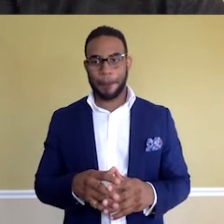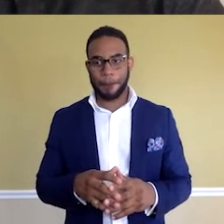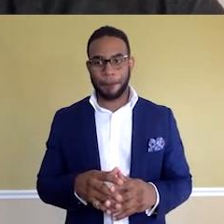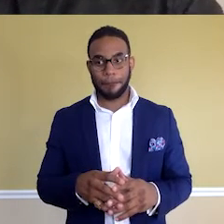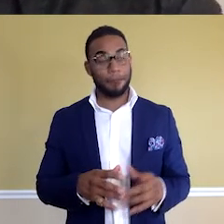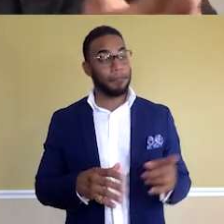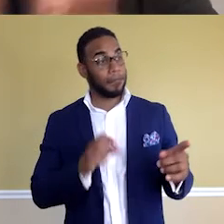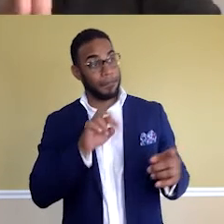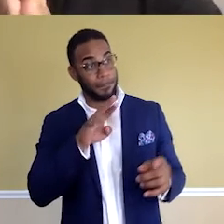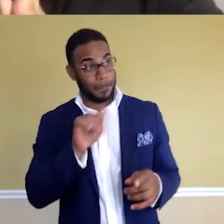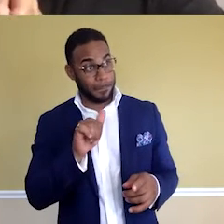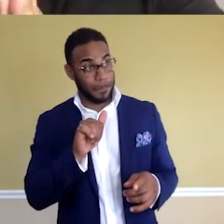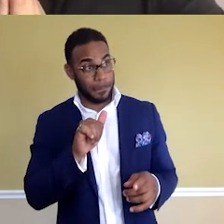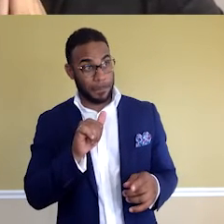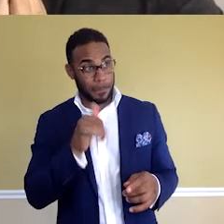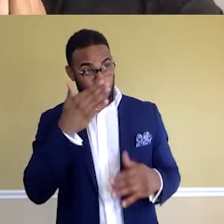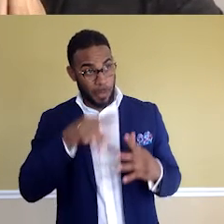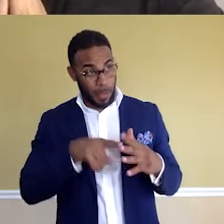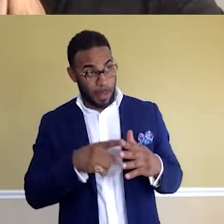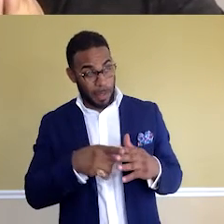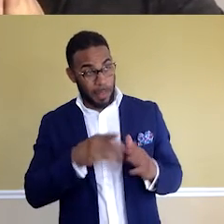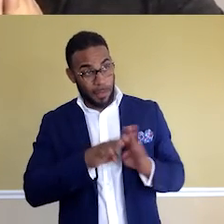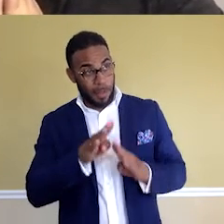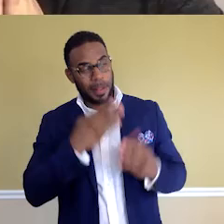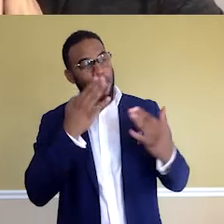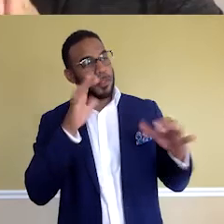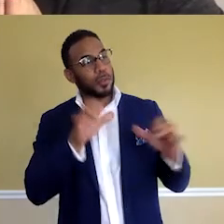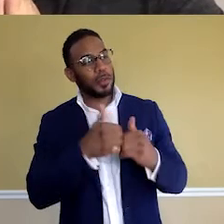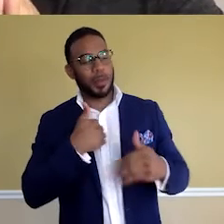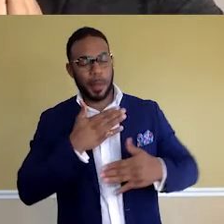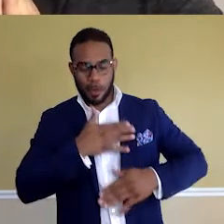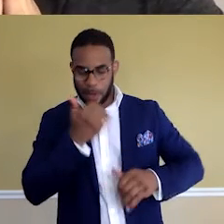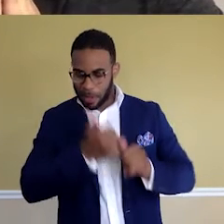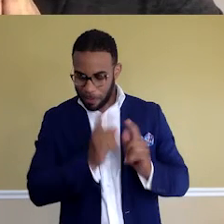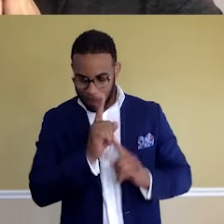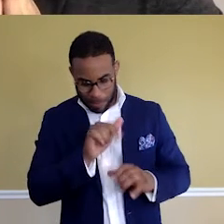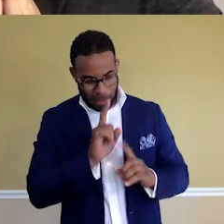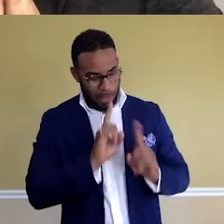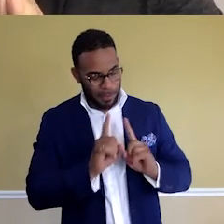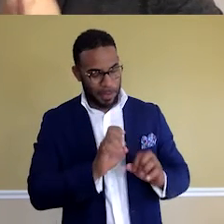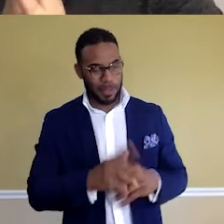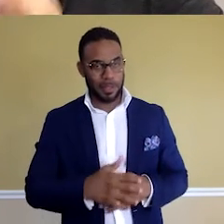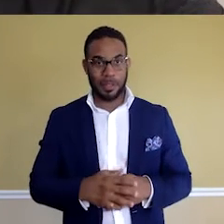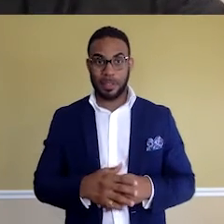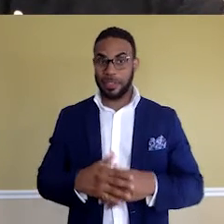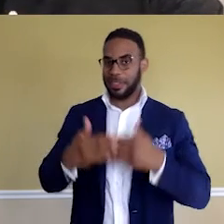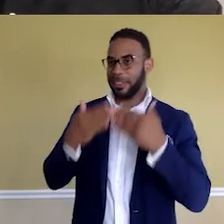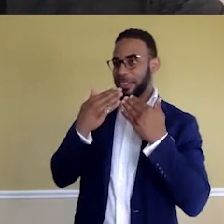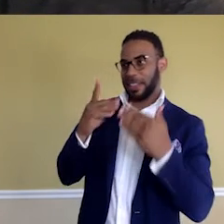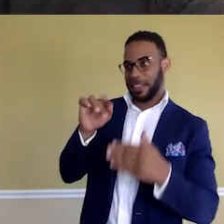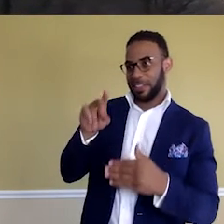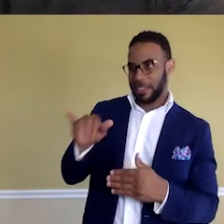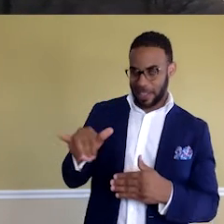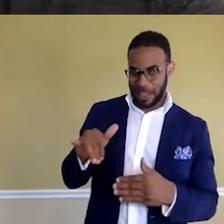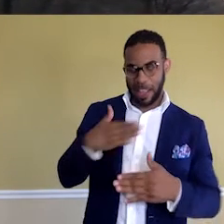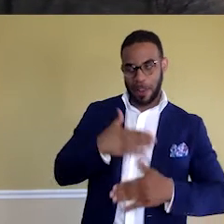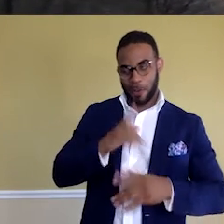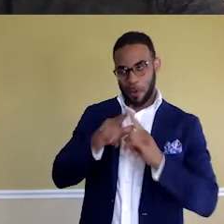Erica, front-end developer, thank you for doing this with me. I enjoyed every second of this conversation. Thank you, Danny. I enjoyed talking to you as well.